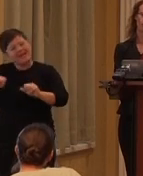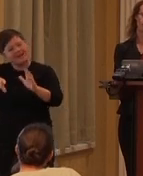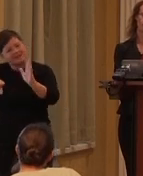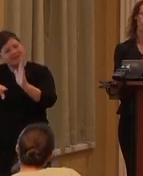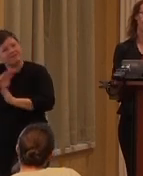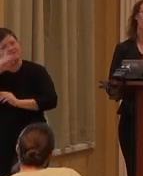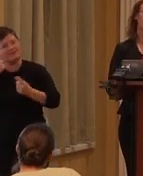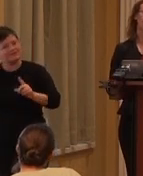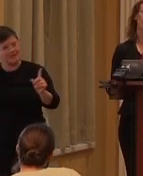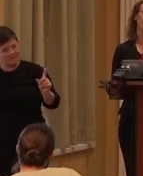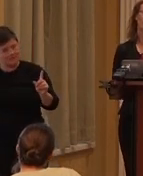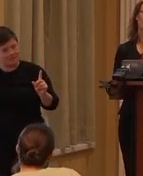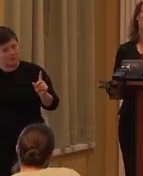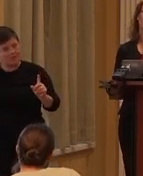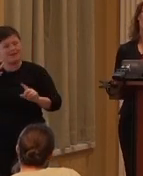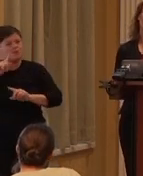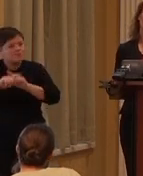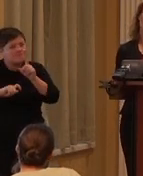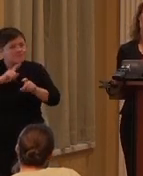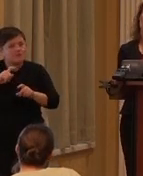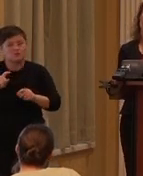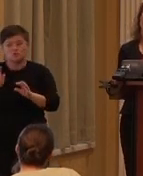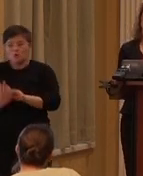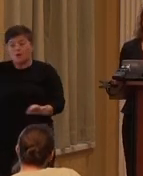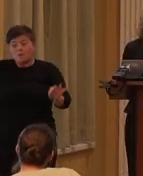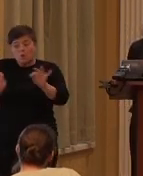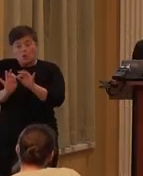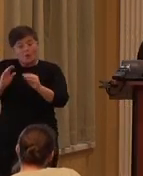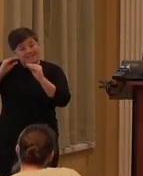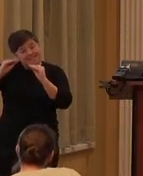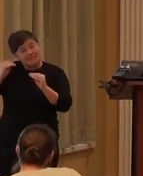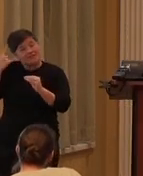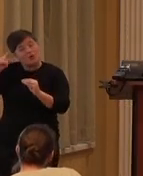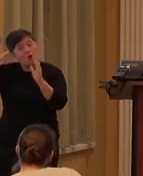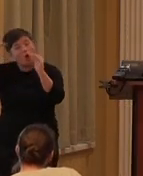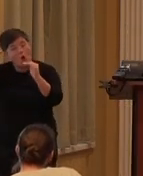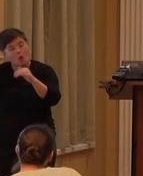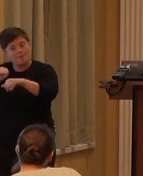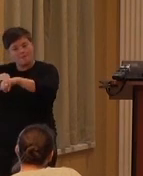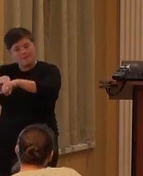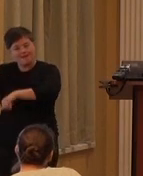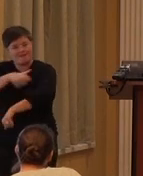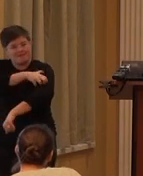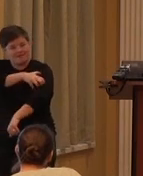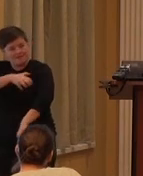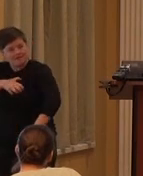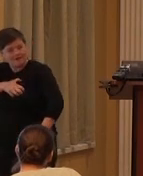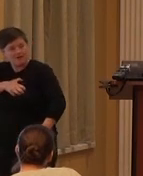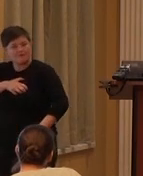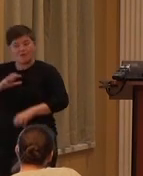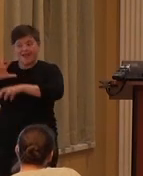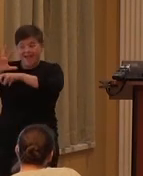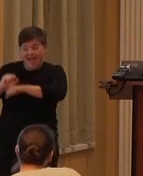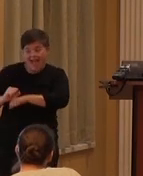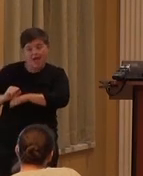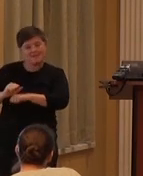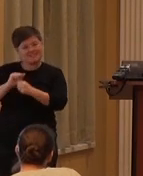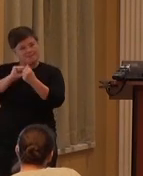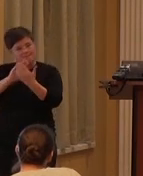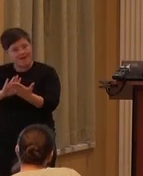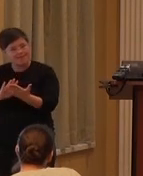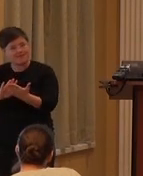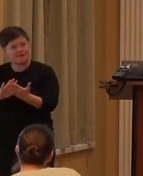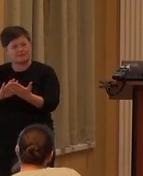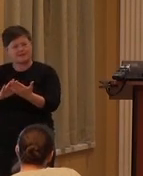So, importantly, teaching for hope empowers students with habits and methods to critically question how the world